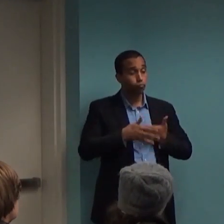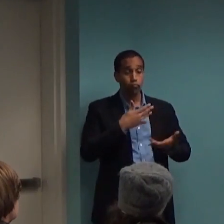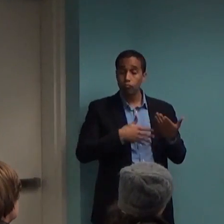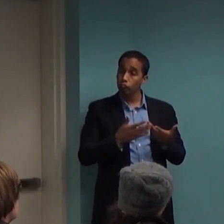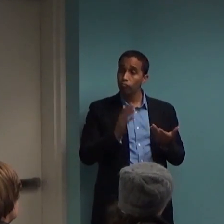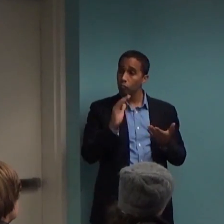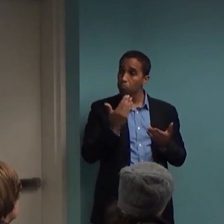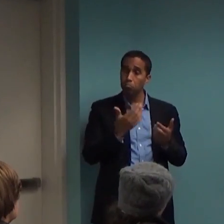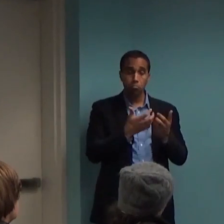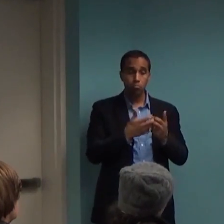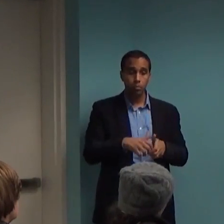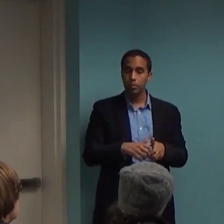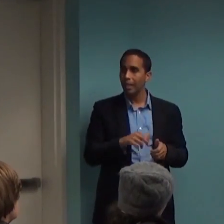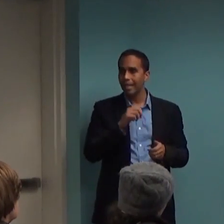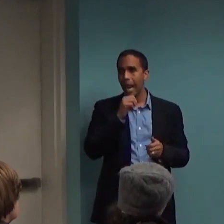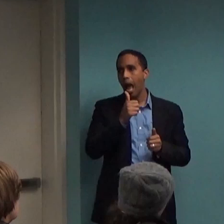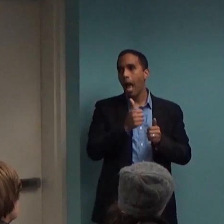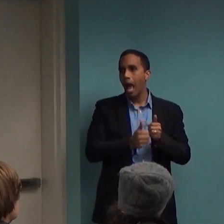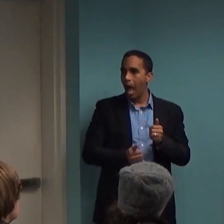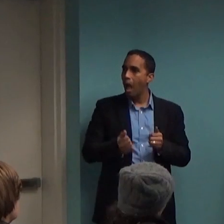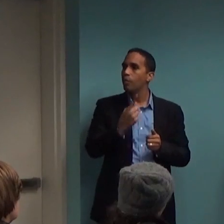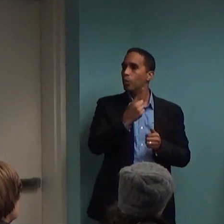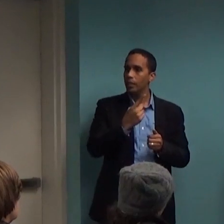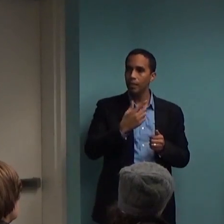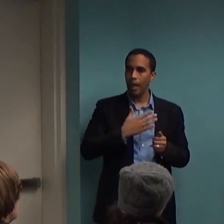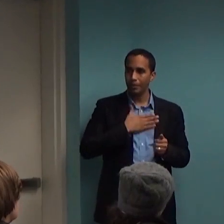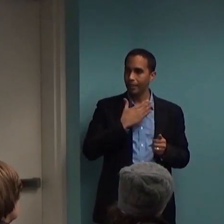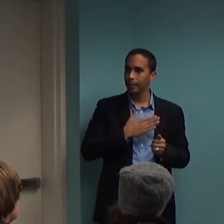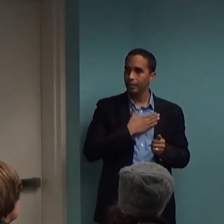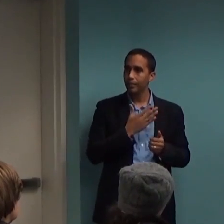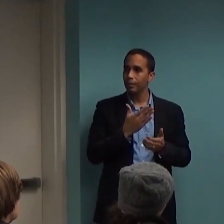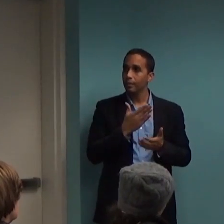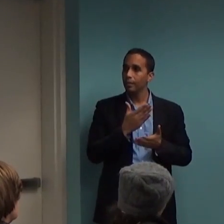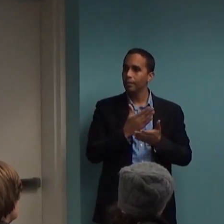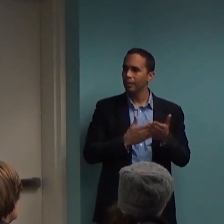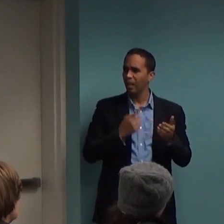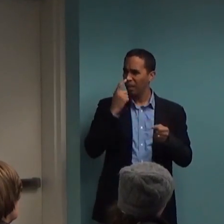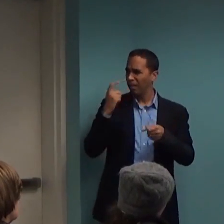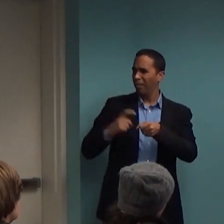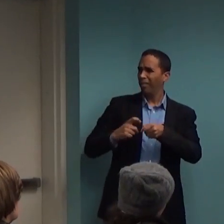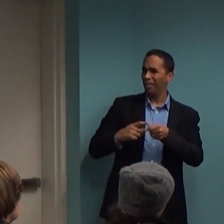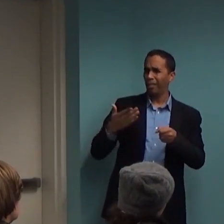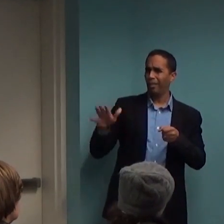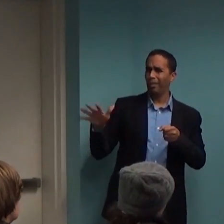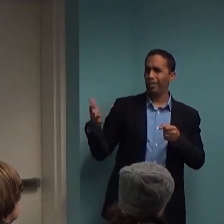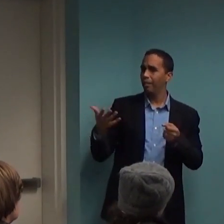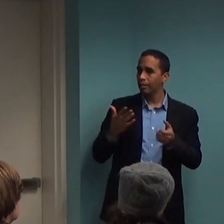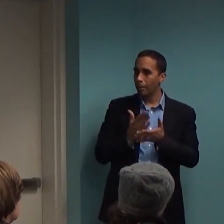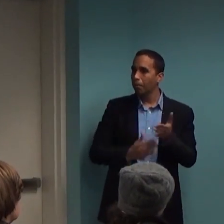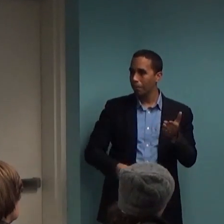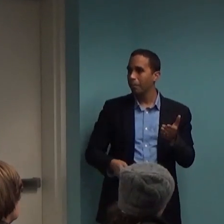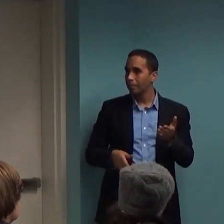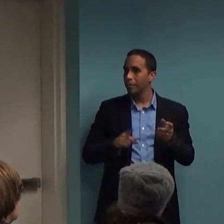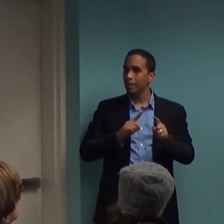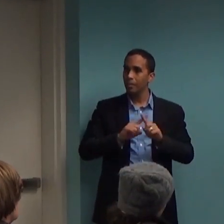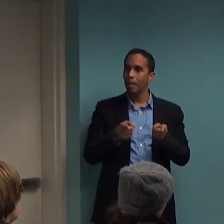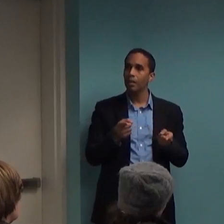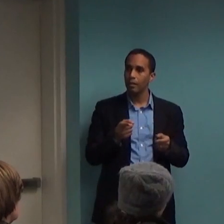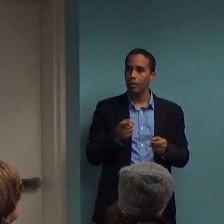I mean, you know, not everybody's going to be that happy with me sticking my nose in their business this way. But the reality is that we're